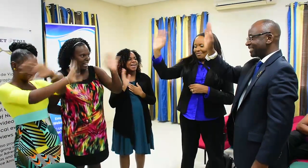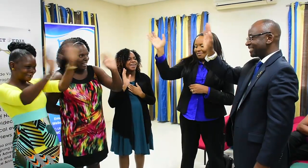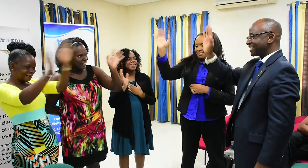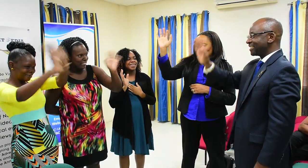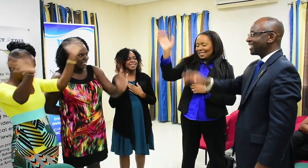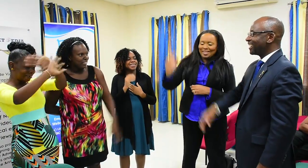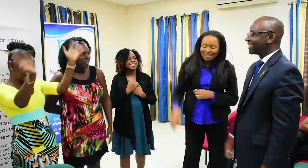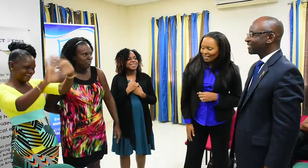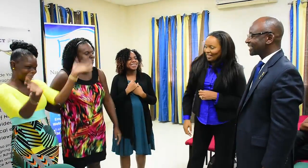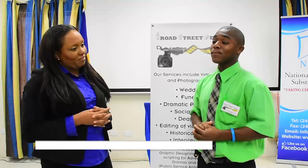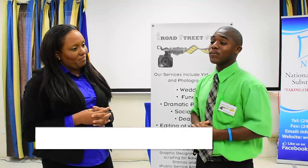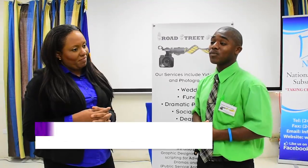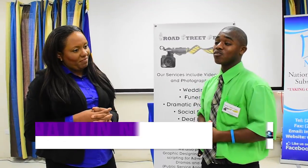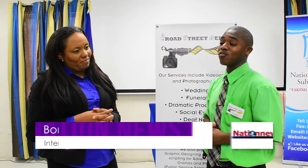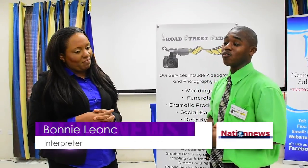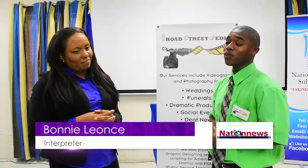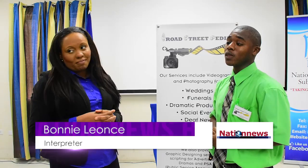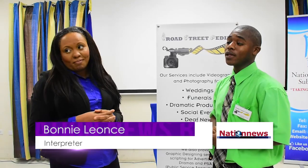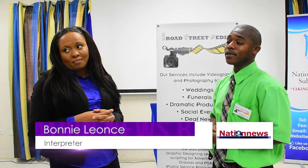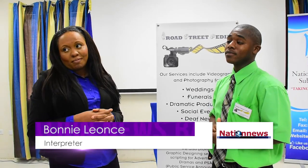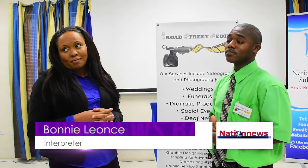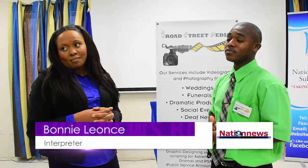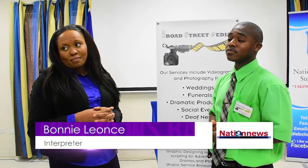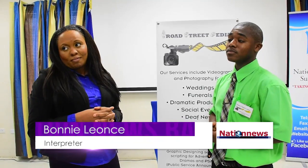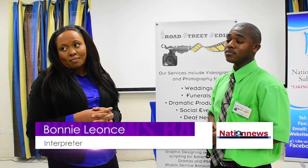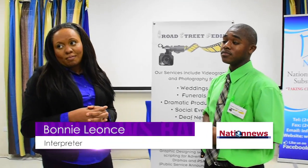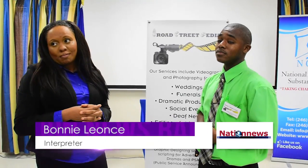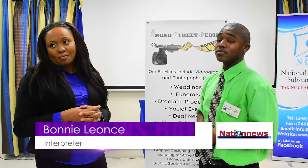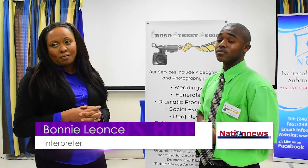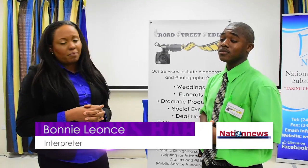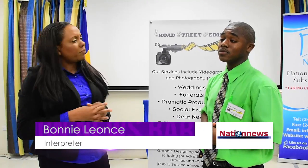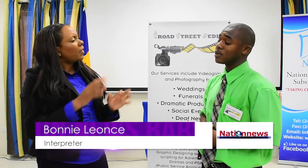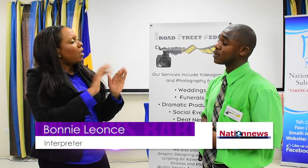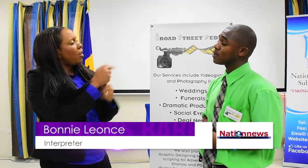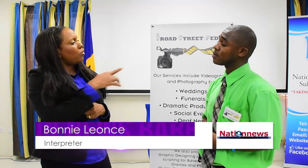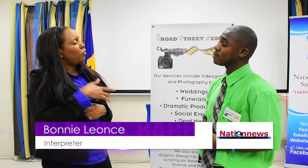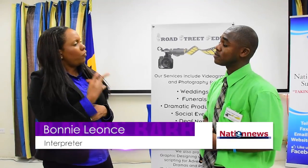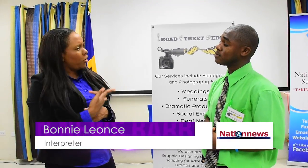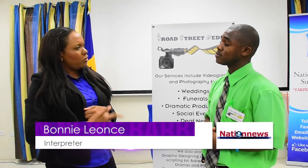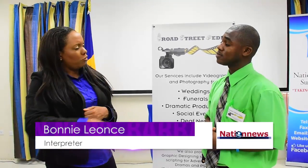described the experience. How does it feel to be making strides in the deaf community?